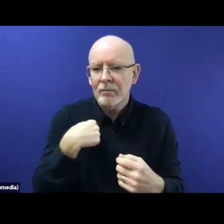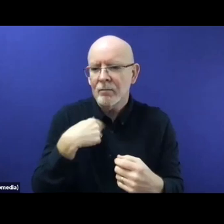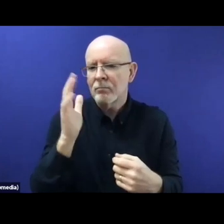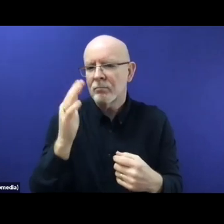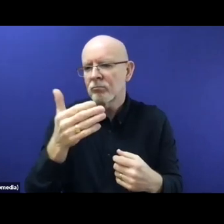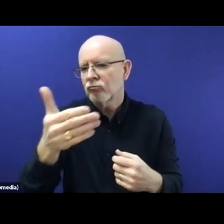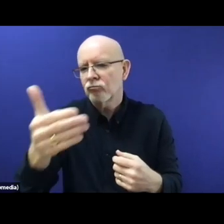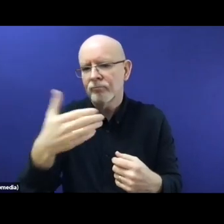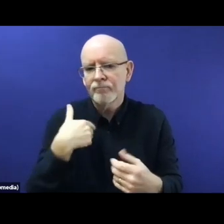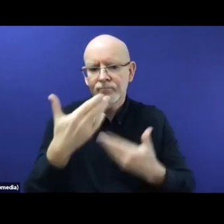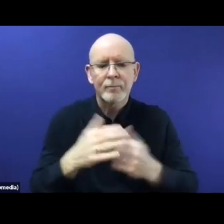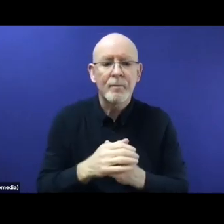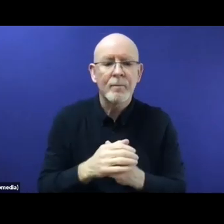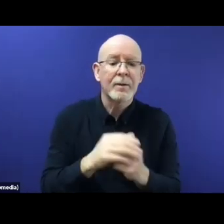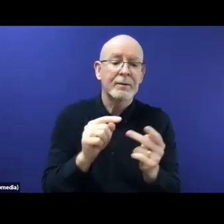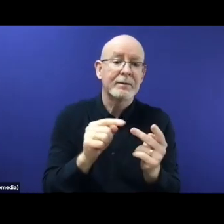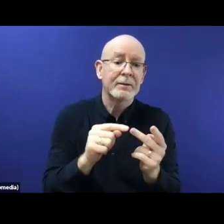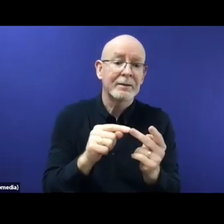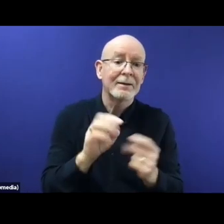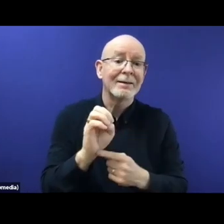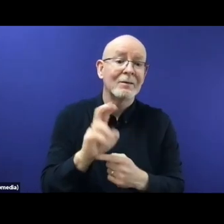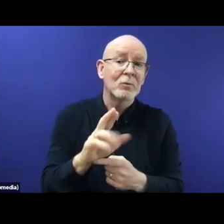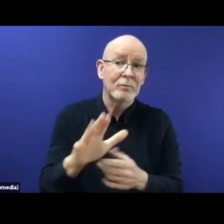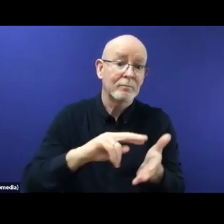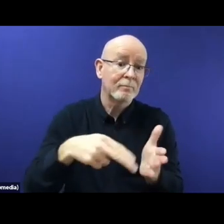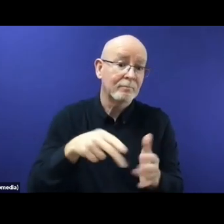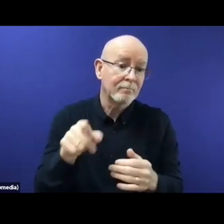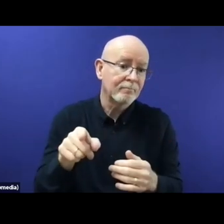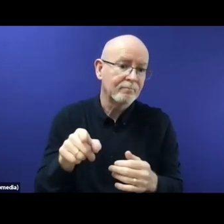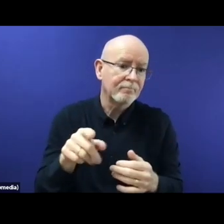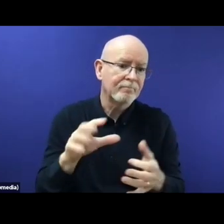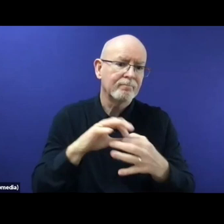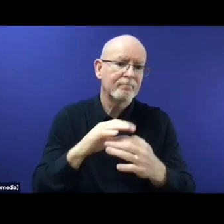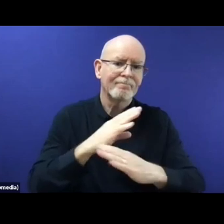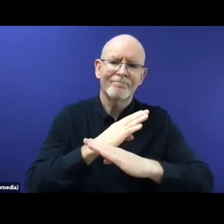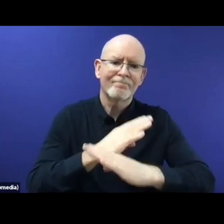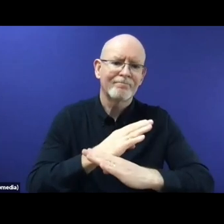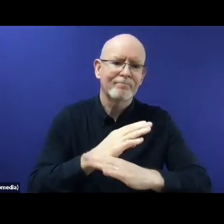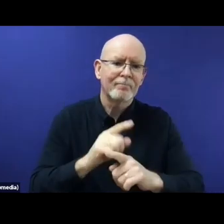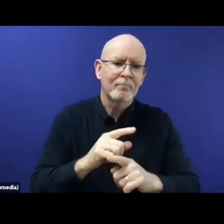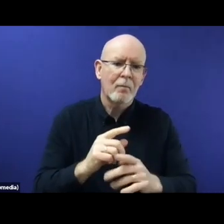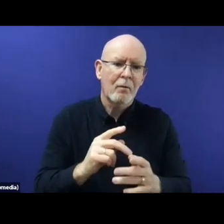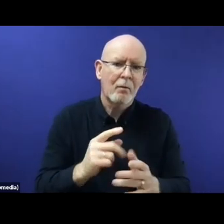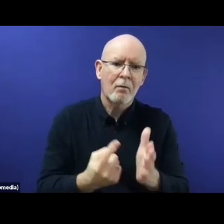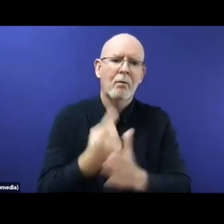closely linked to the issue of containment at external borders. Then thirdly, securing returns,